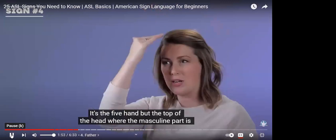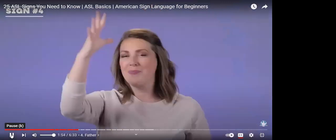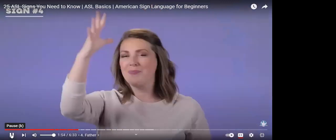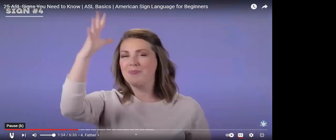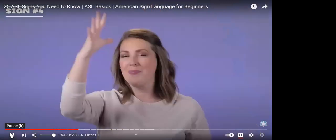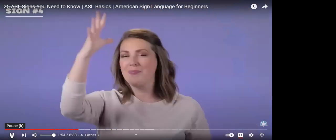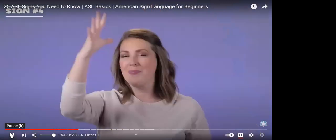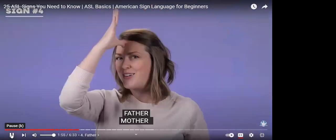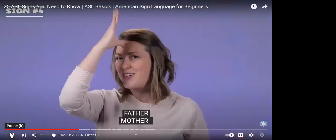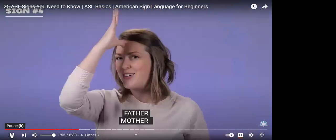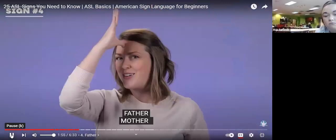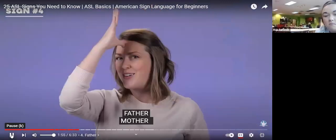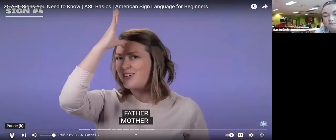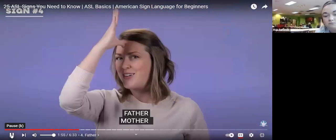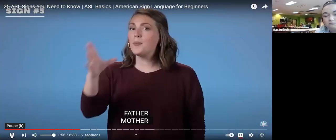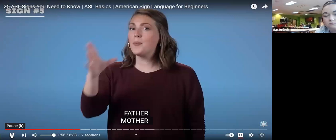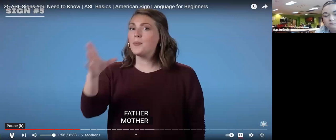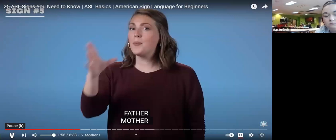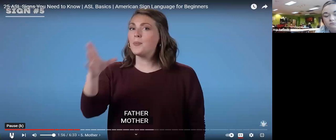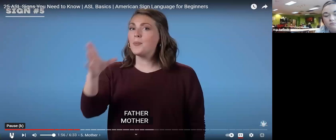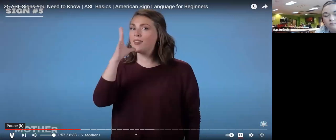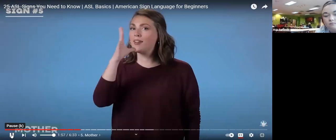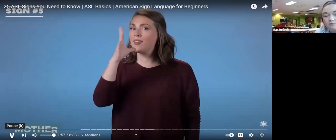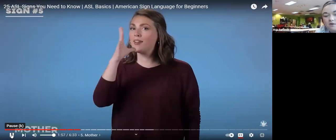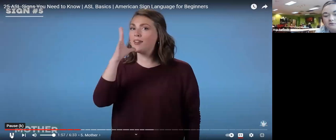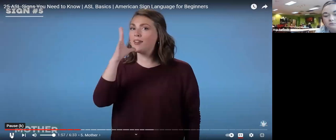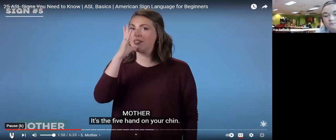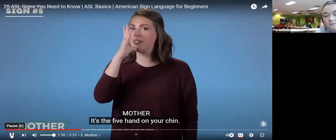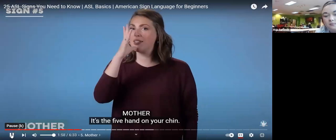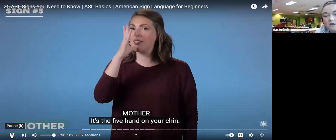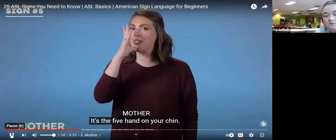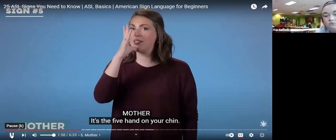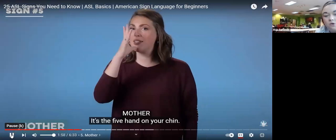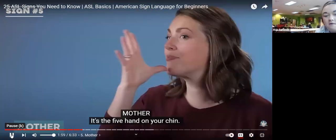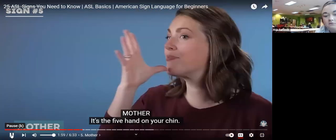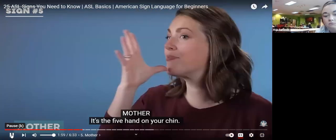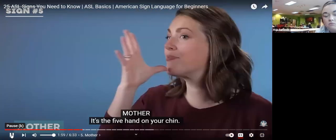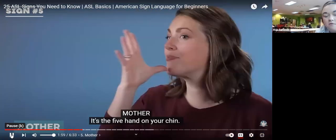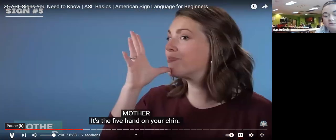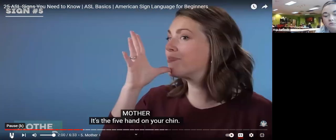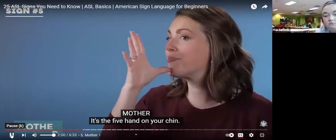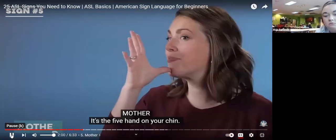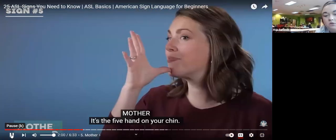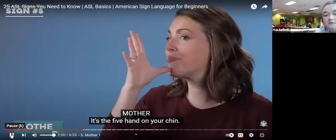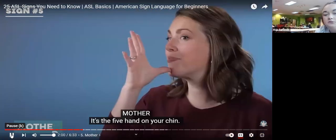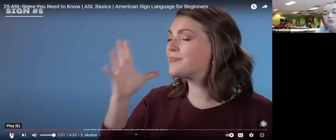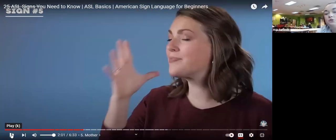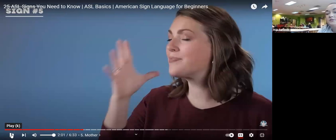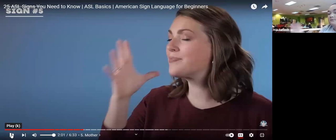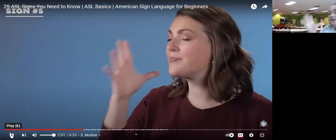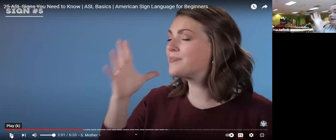father mother mother it's the five hand on your chin